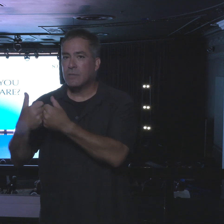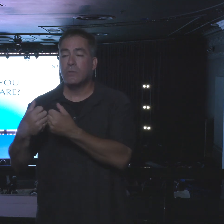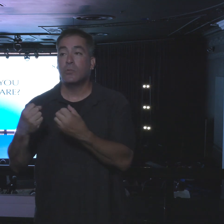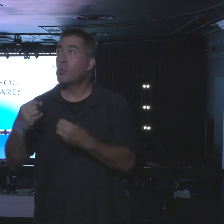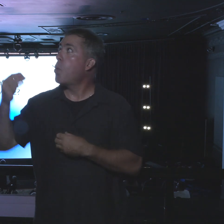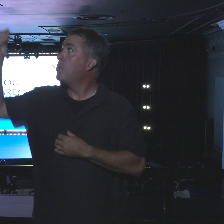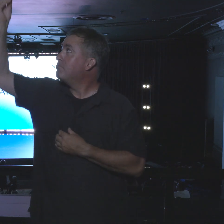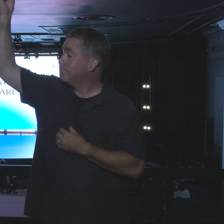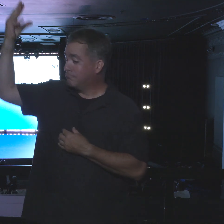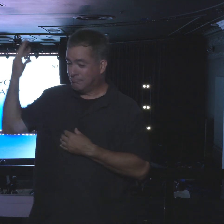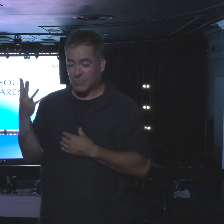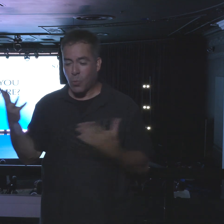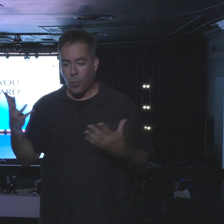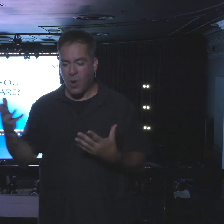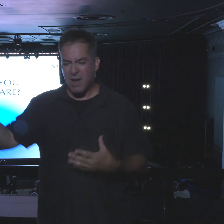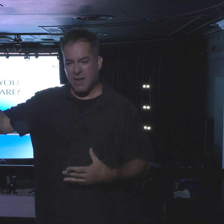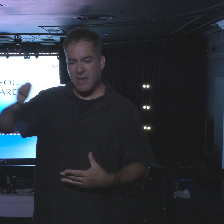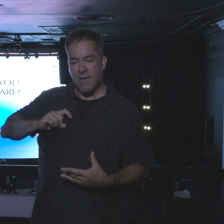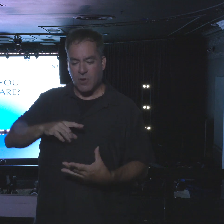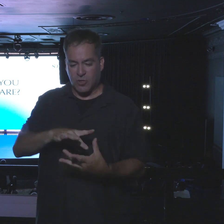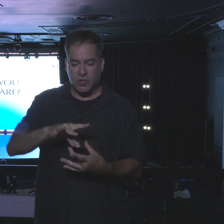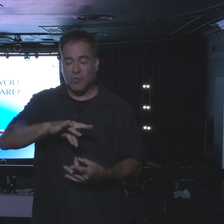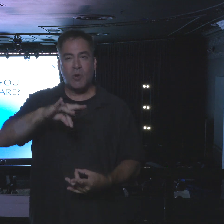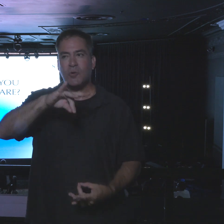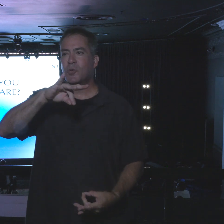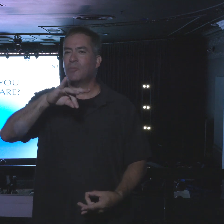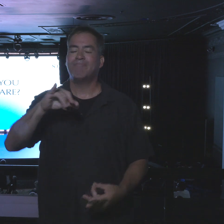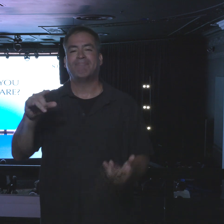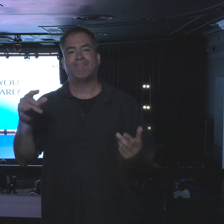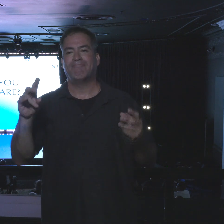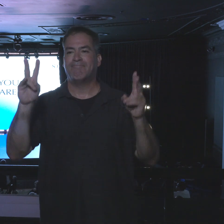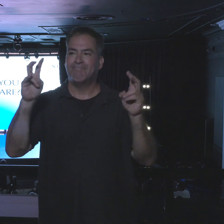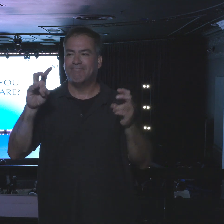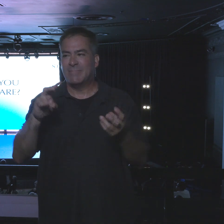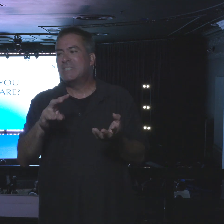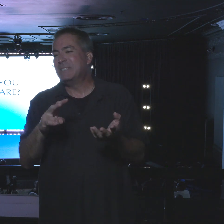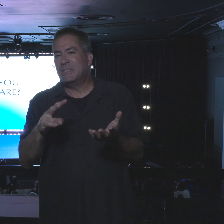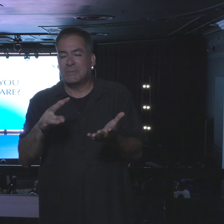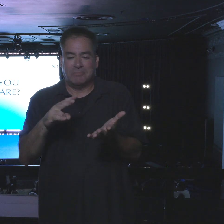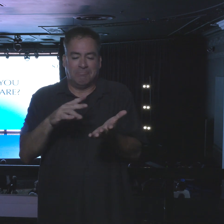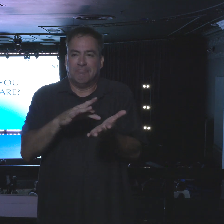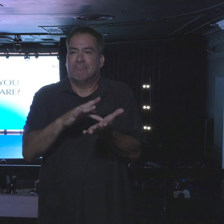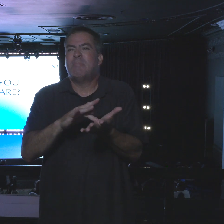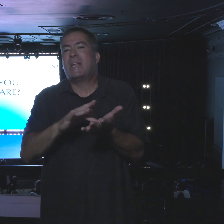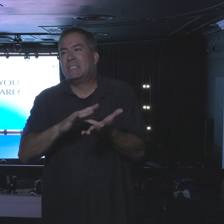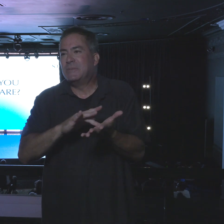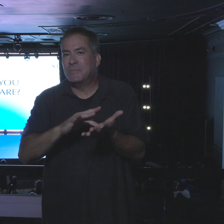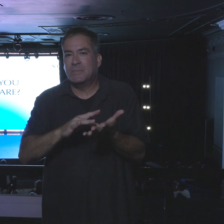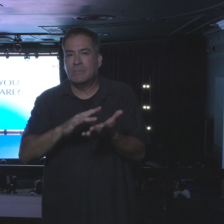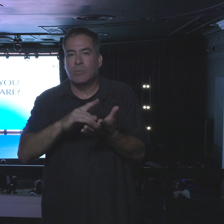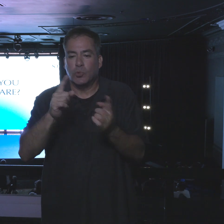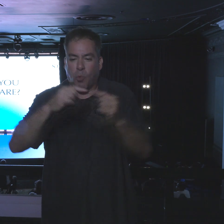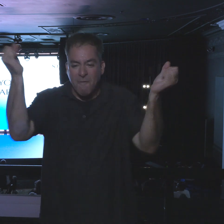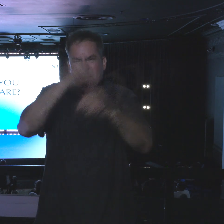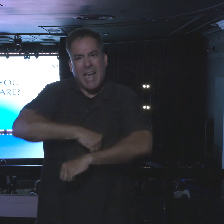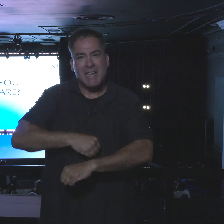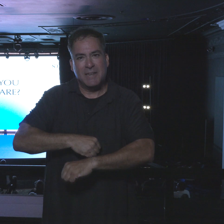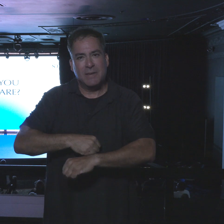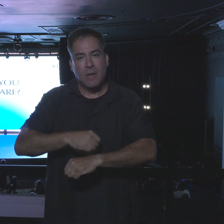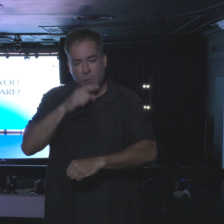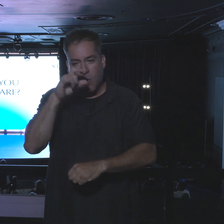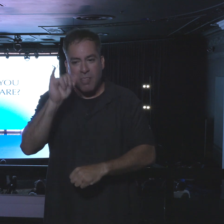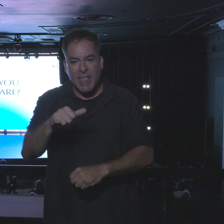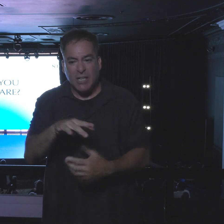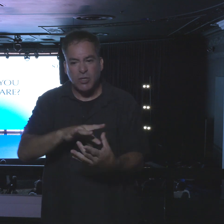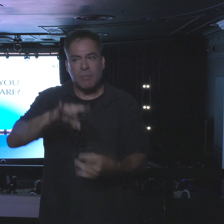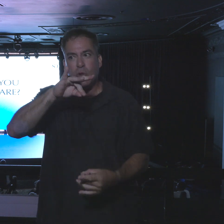gives us a spiritual prescription to fight the battle because these are spiritual enemies. Let me just tell